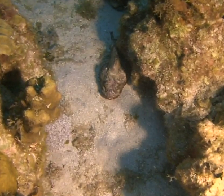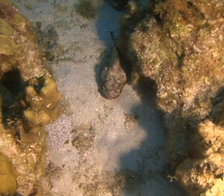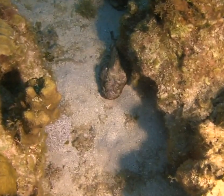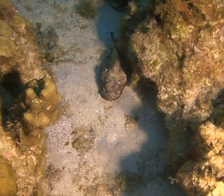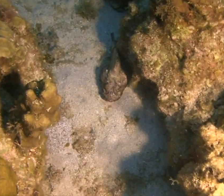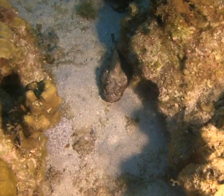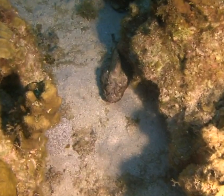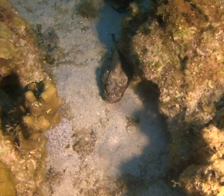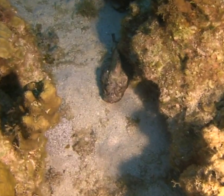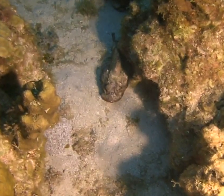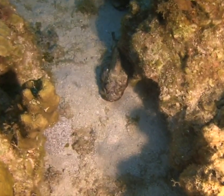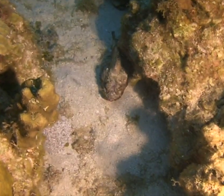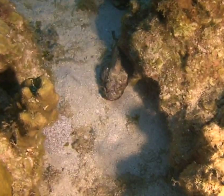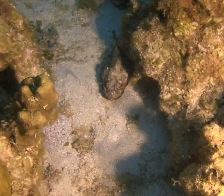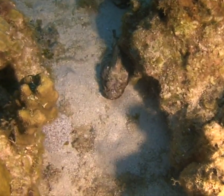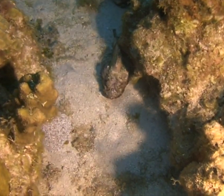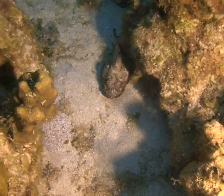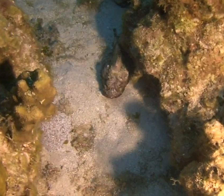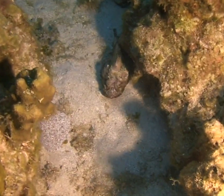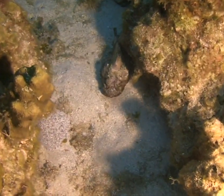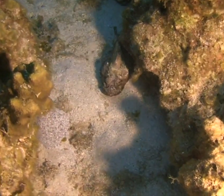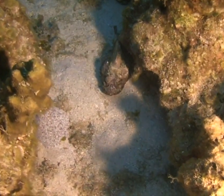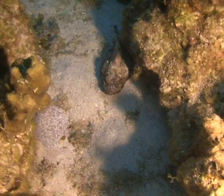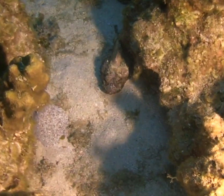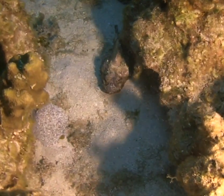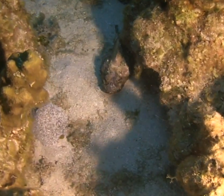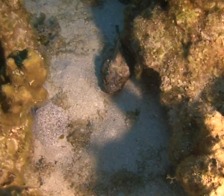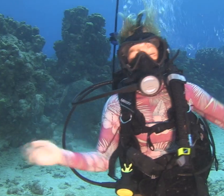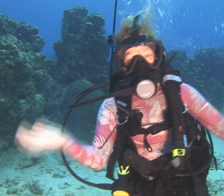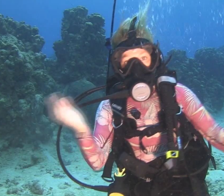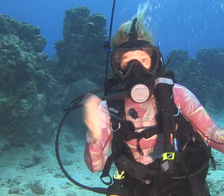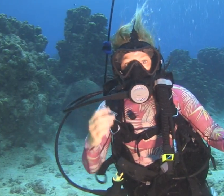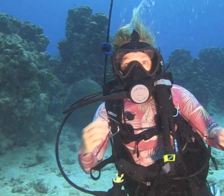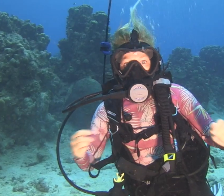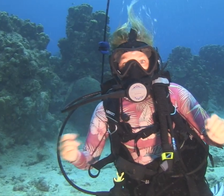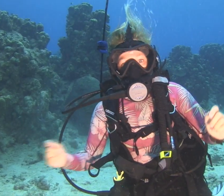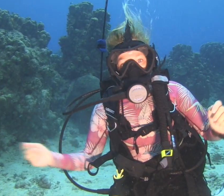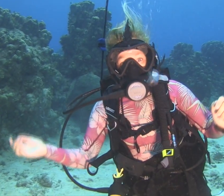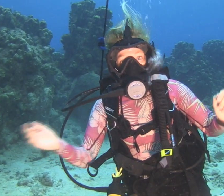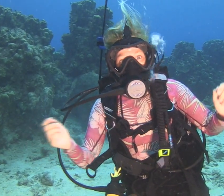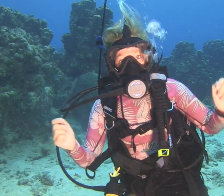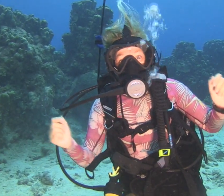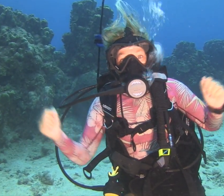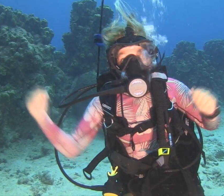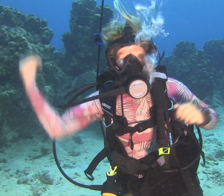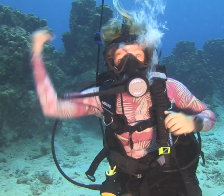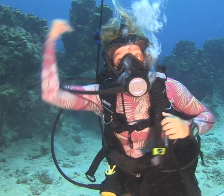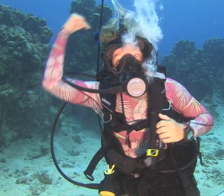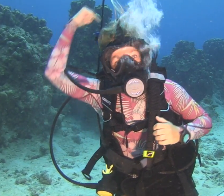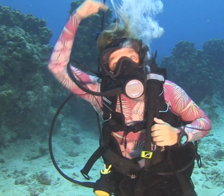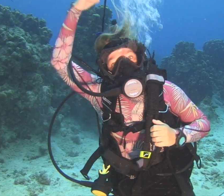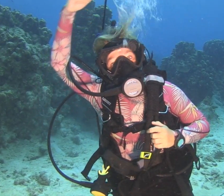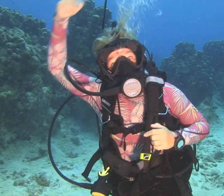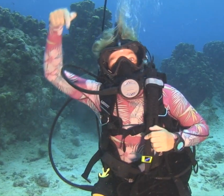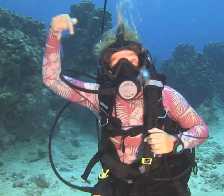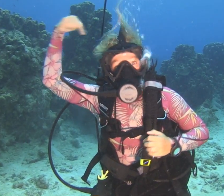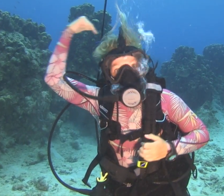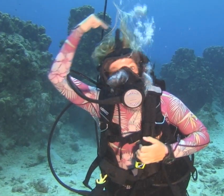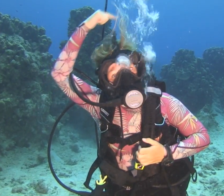So sometimes we have to edit a couple of our signals. If I see an angelfish, I'll be saying, Hey guys,